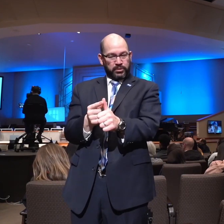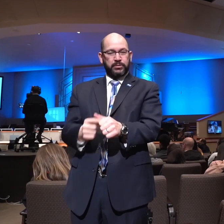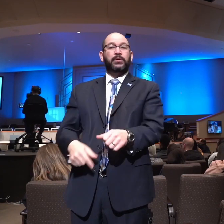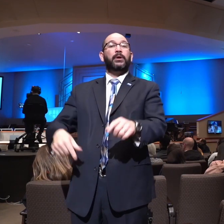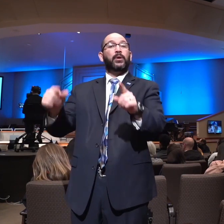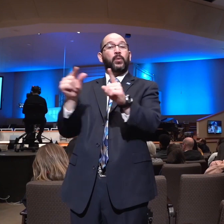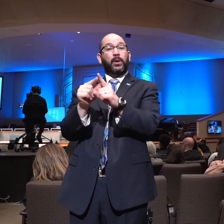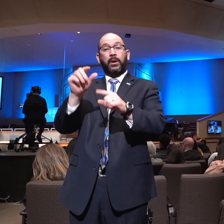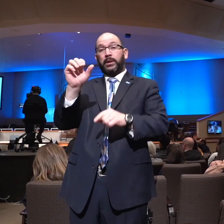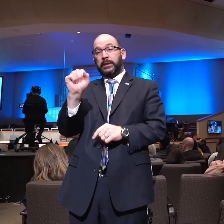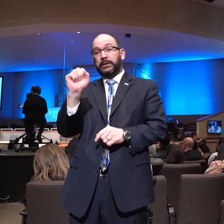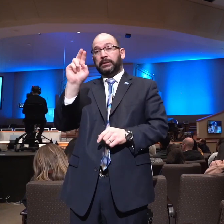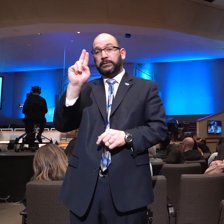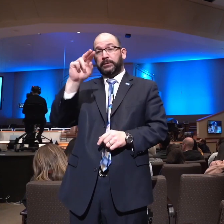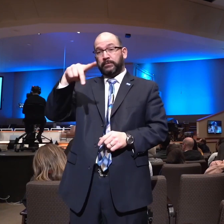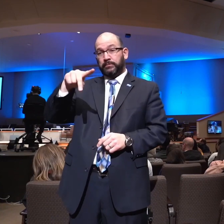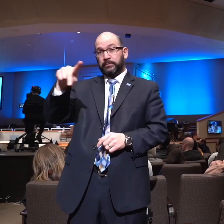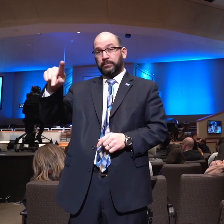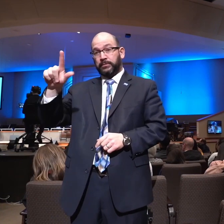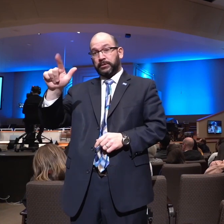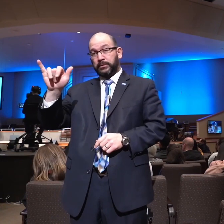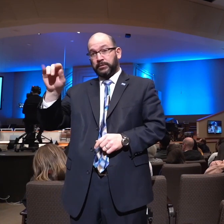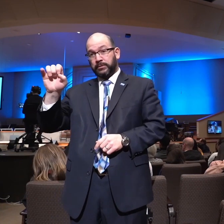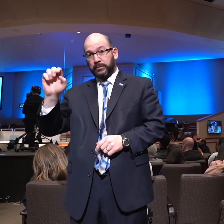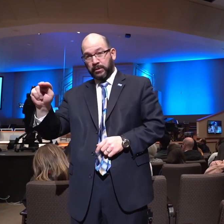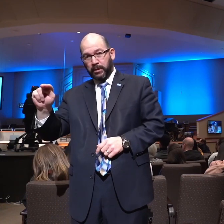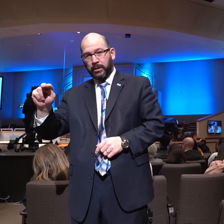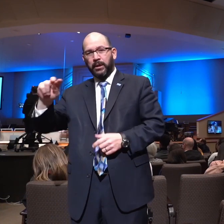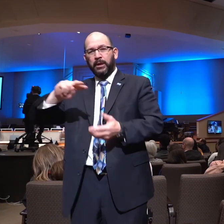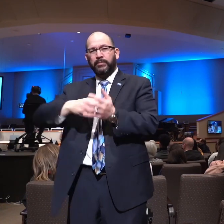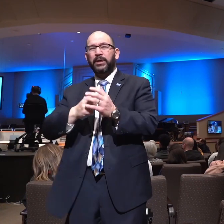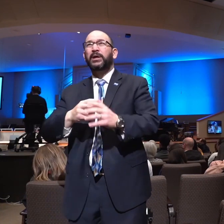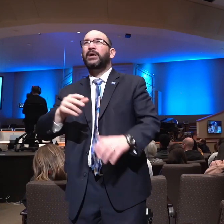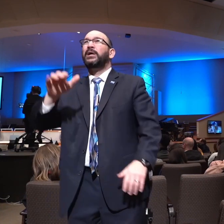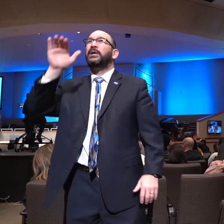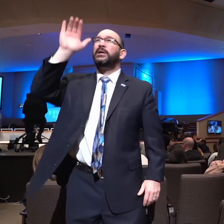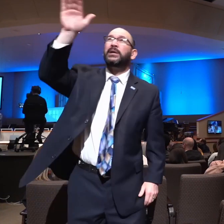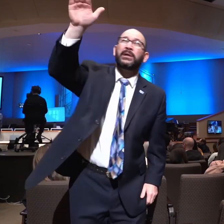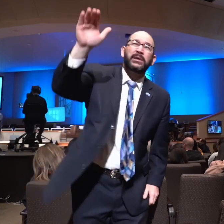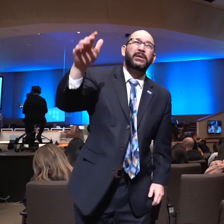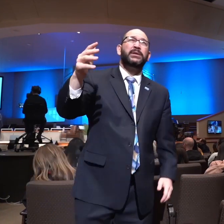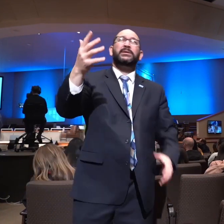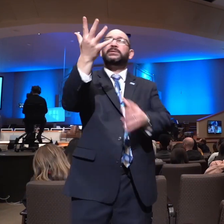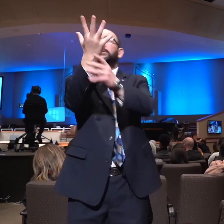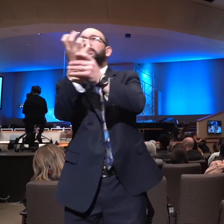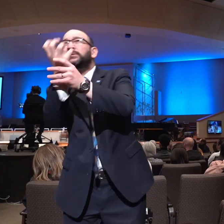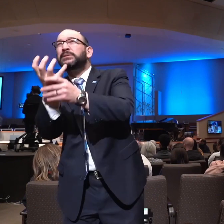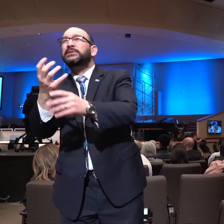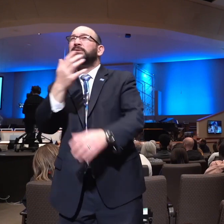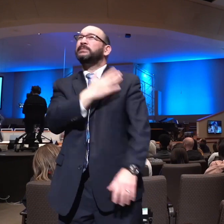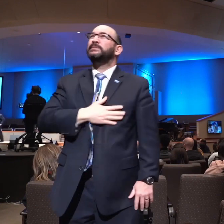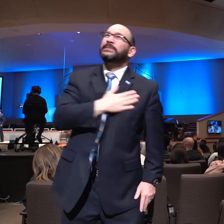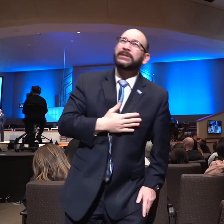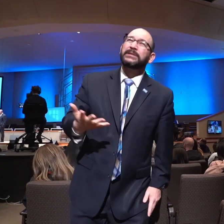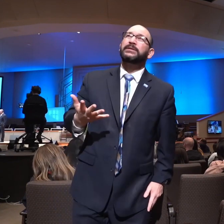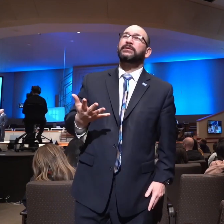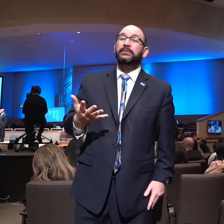supplications. This word means entreaties, entreaties, or requests. And we learn that prayer is asking.